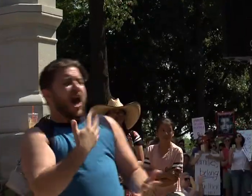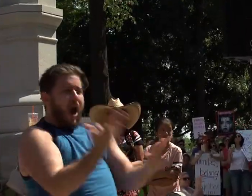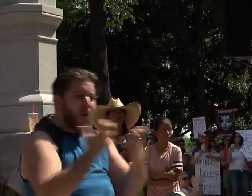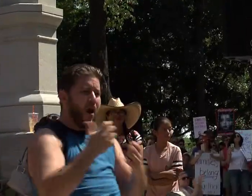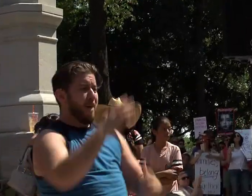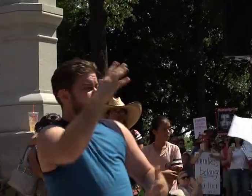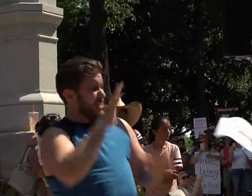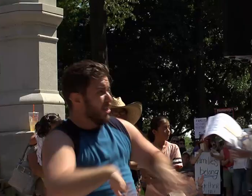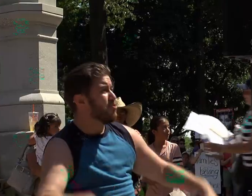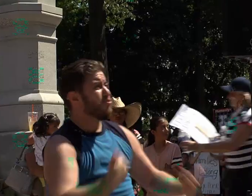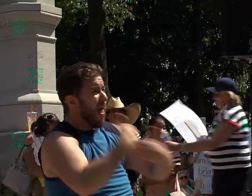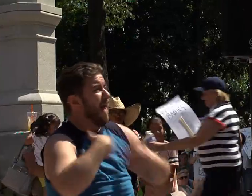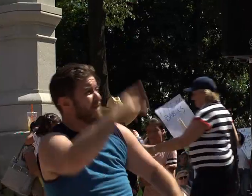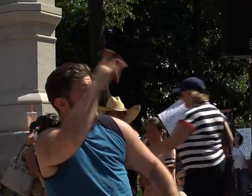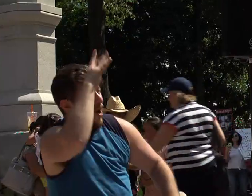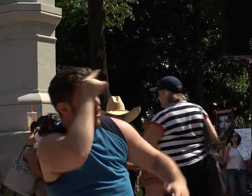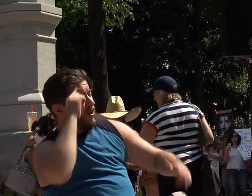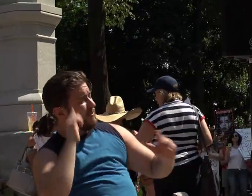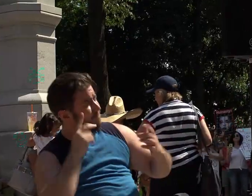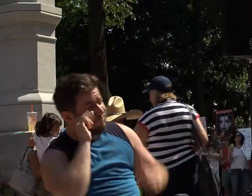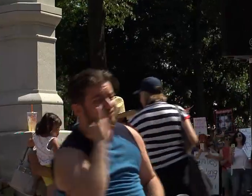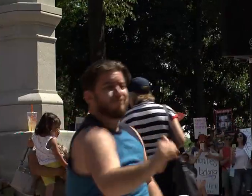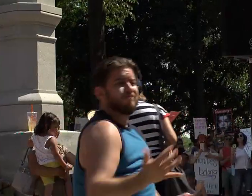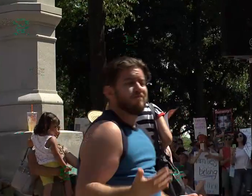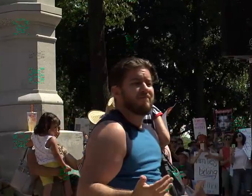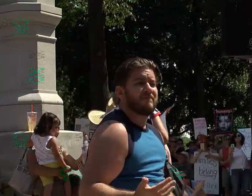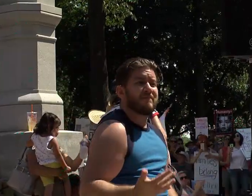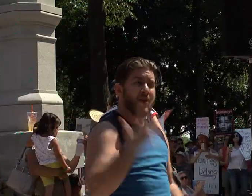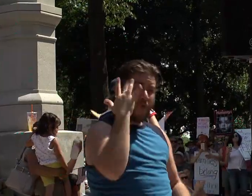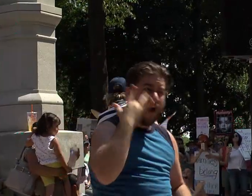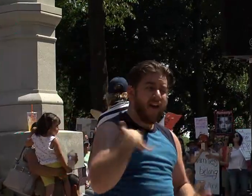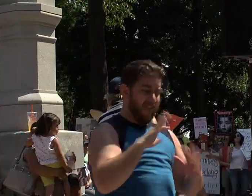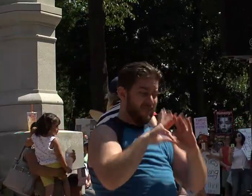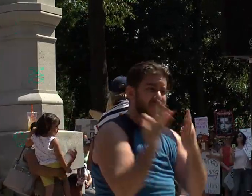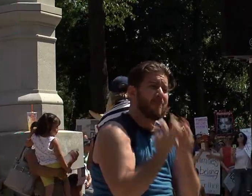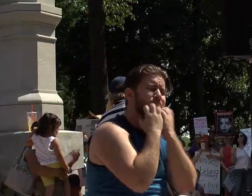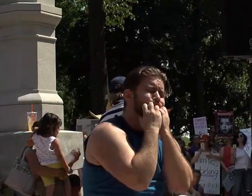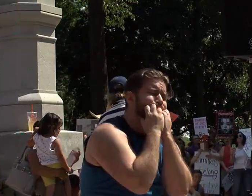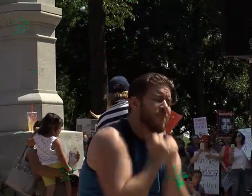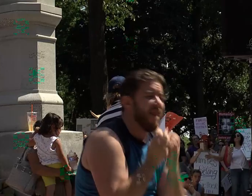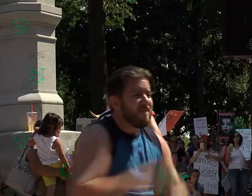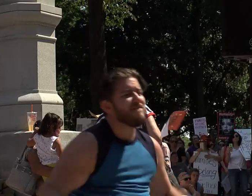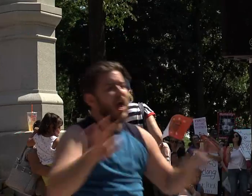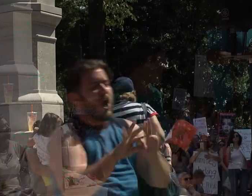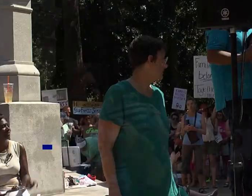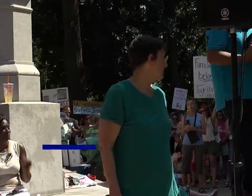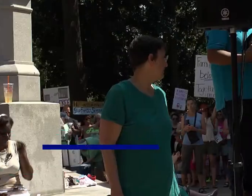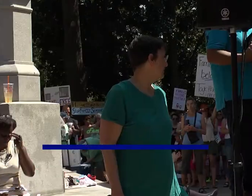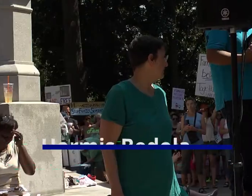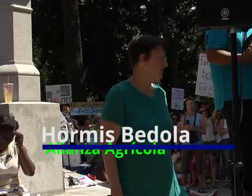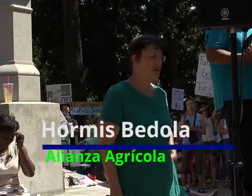image. To teach in the values of a family, the values to remain together and not being separated.